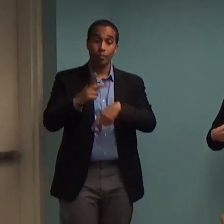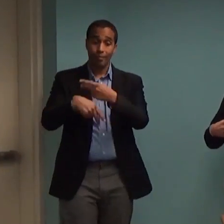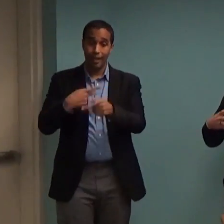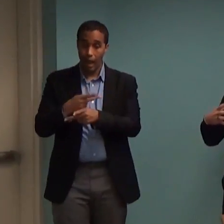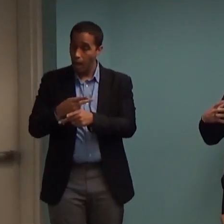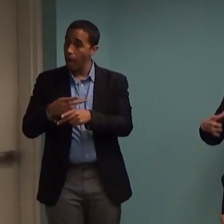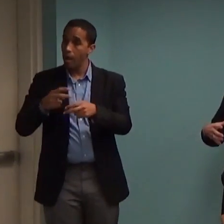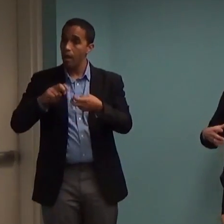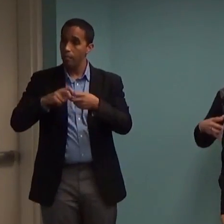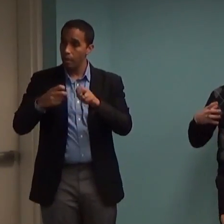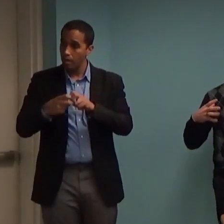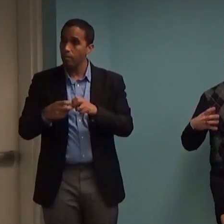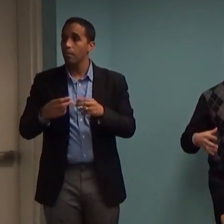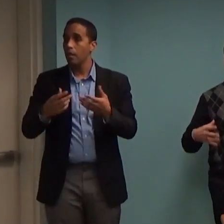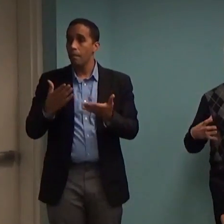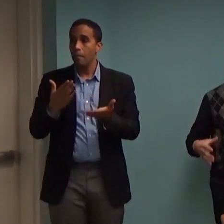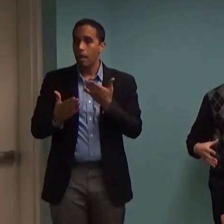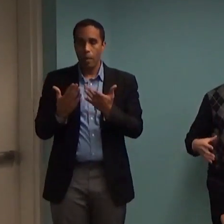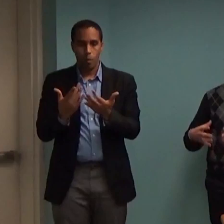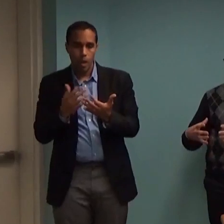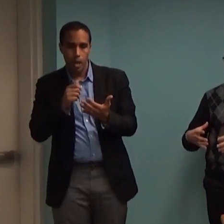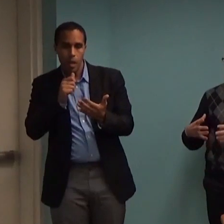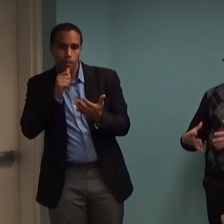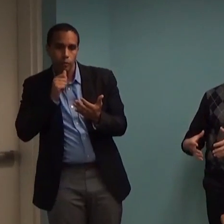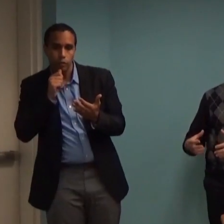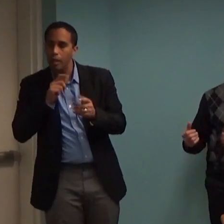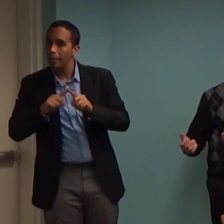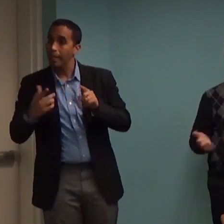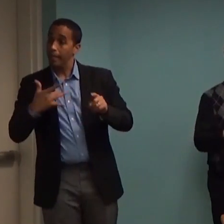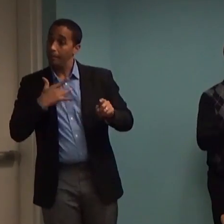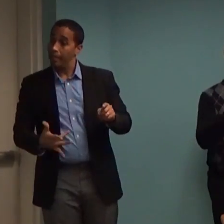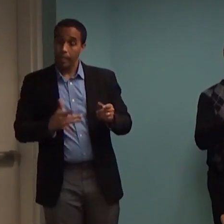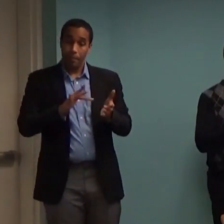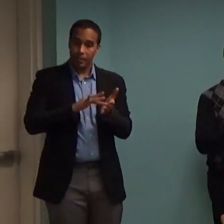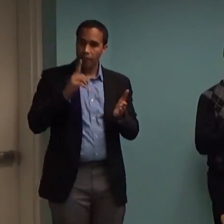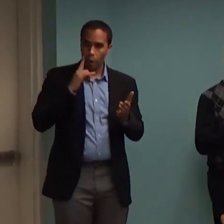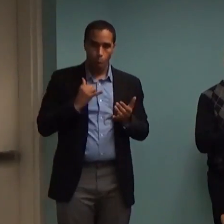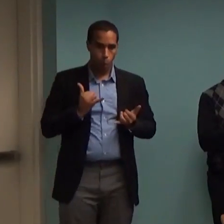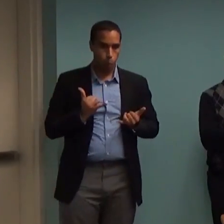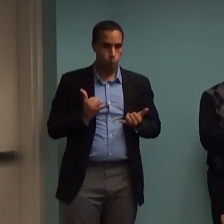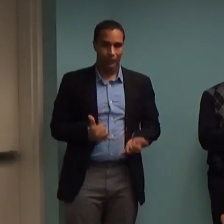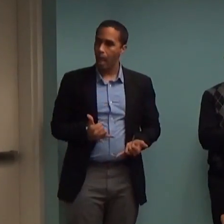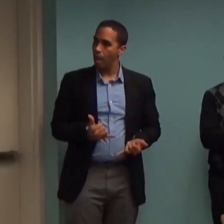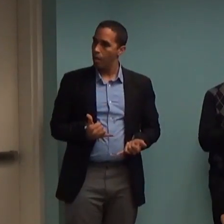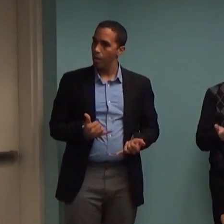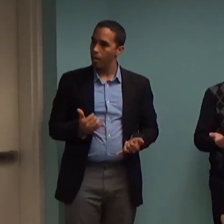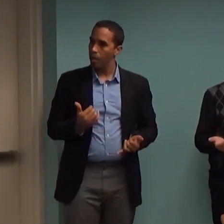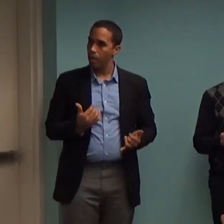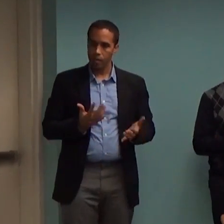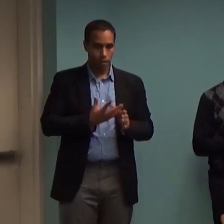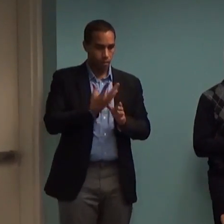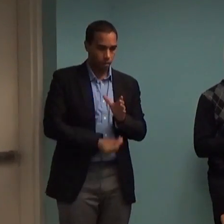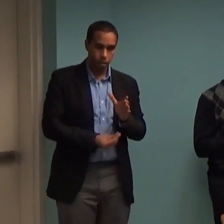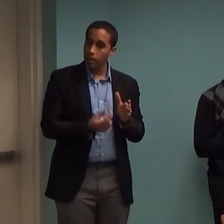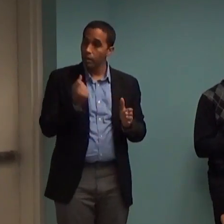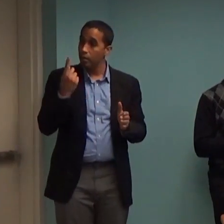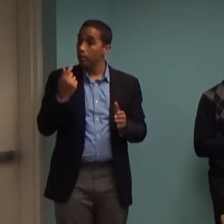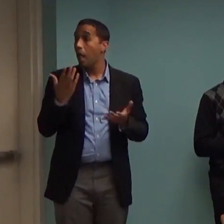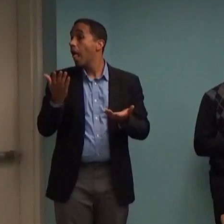for a problem that's right presently there. And you would go and you would get it dealt with medication. You might not have to go back to the office or